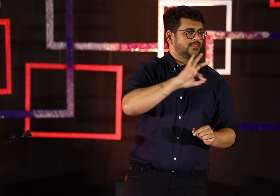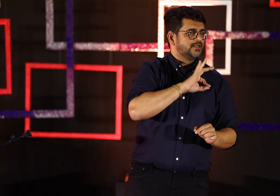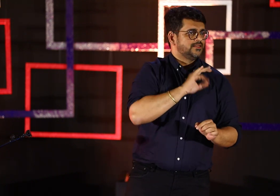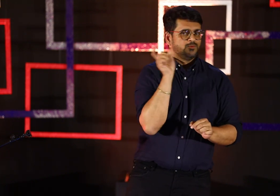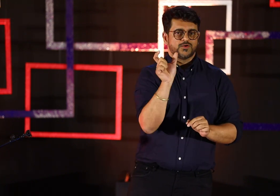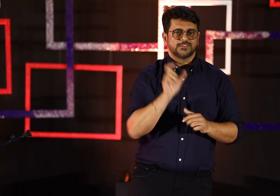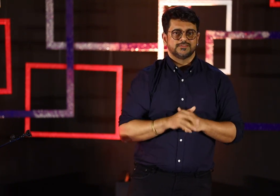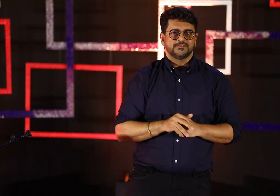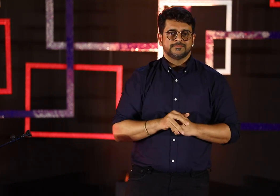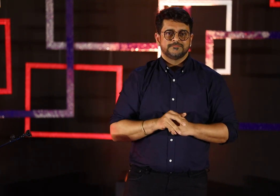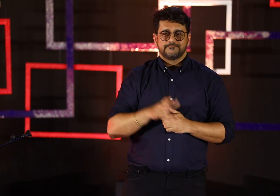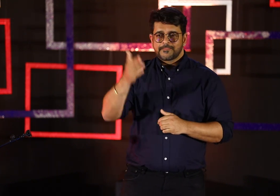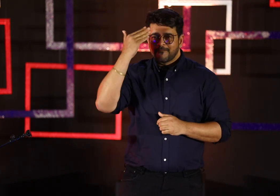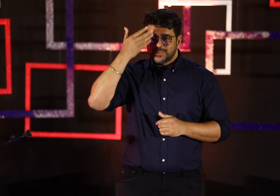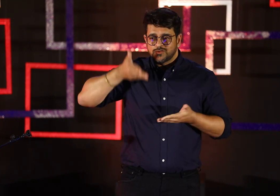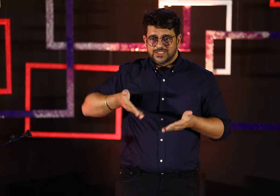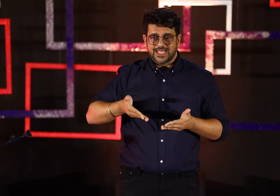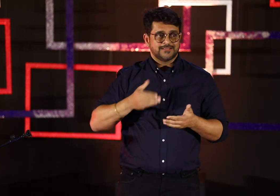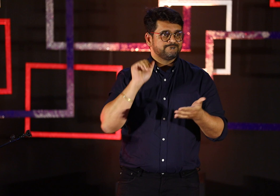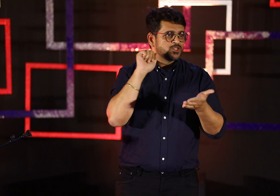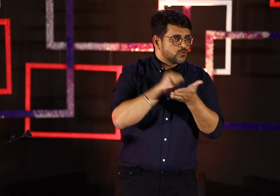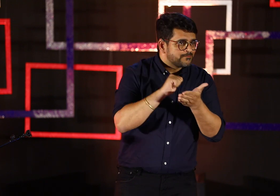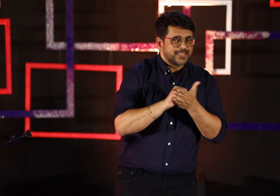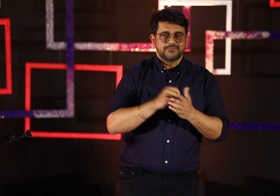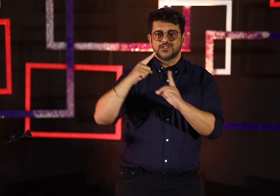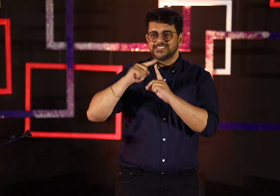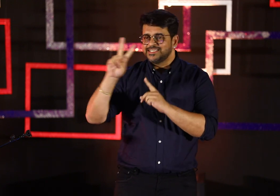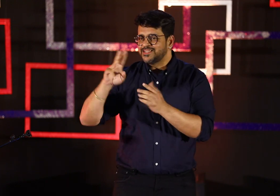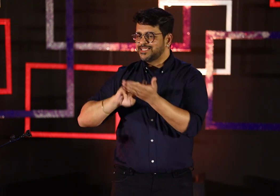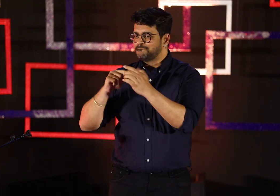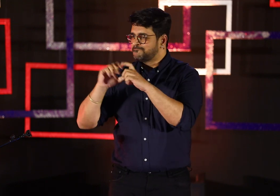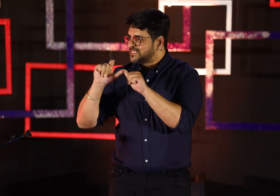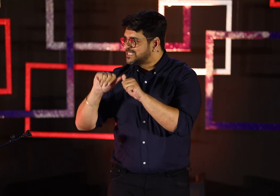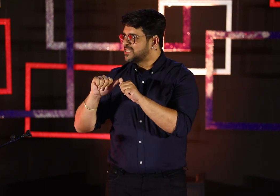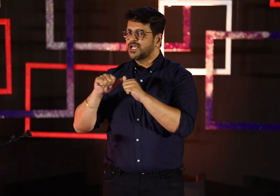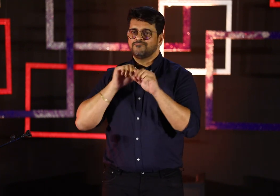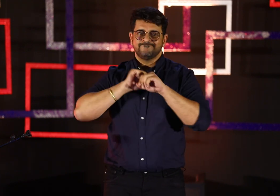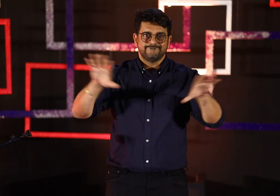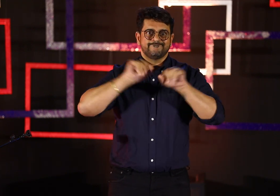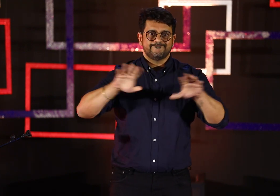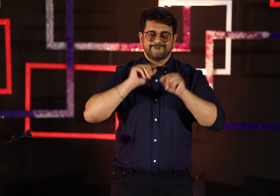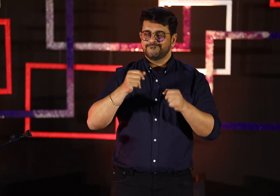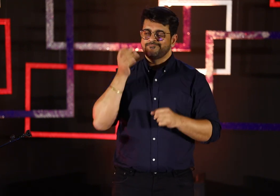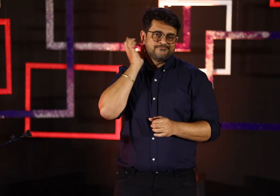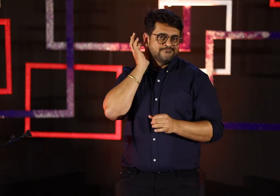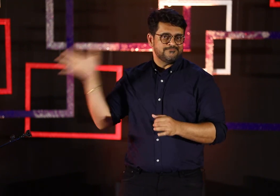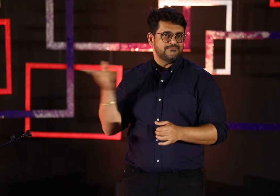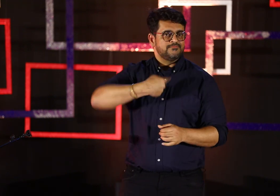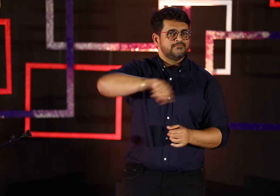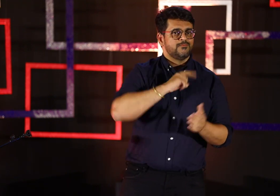word. That's what we prefer to be called. And we request you. The fact is the media, the TV, you know, there's so much news about us.